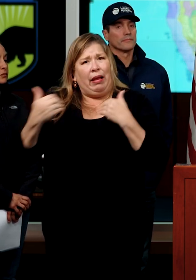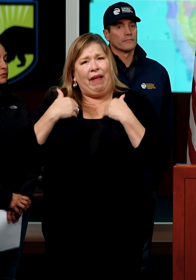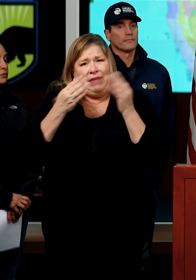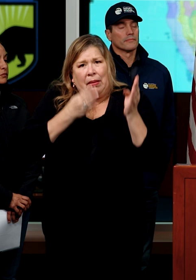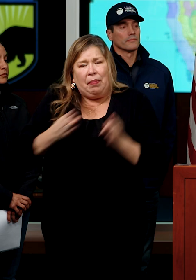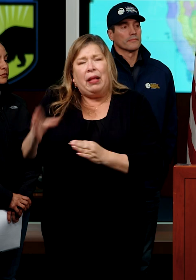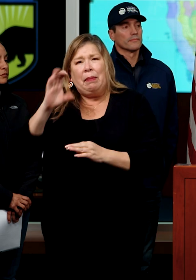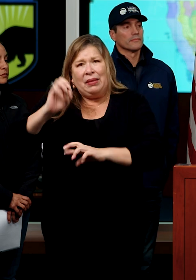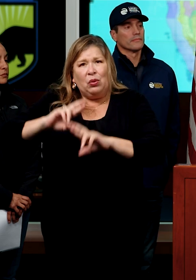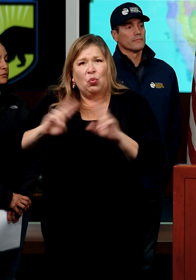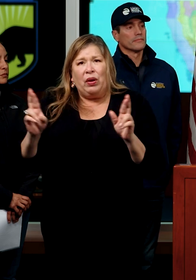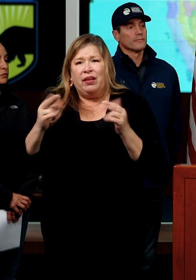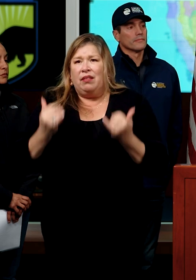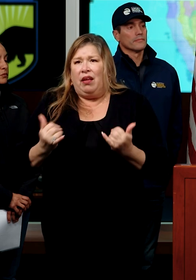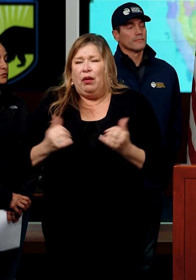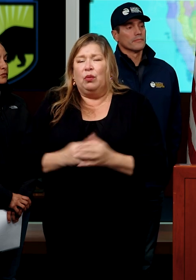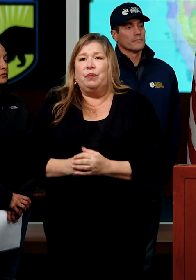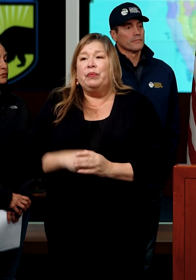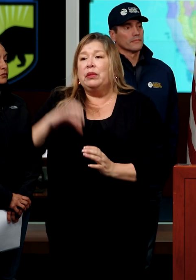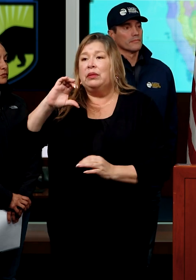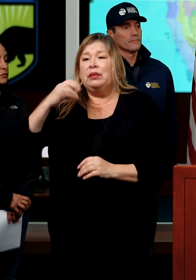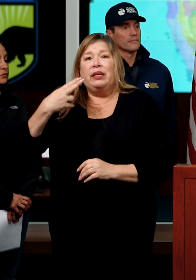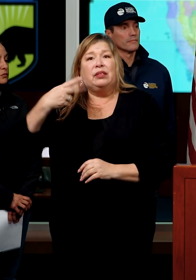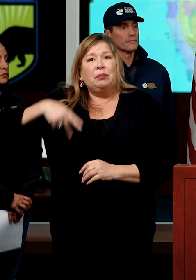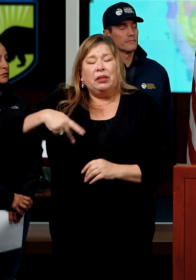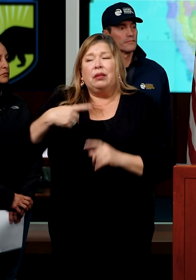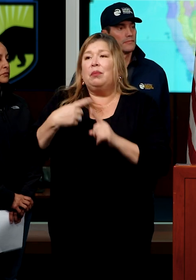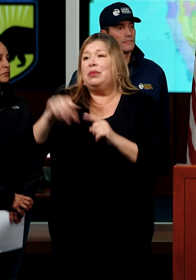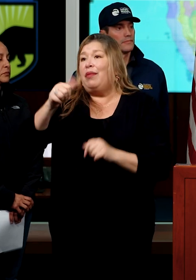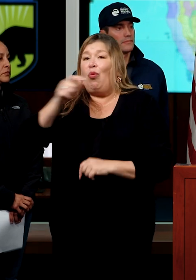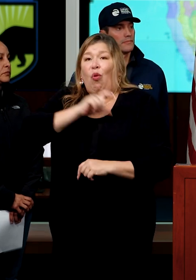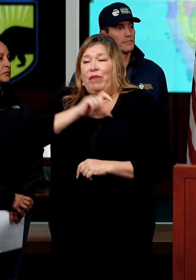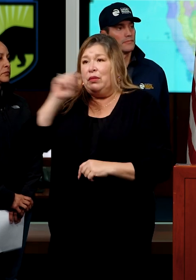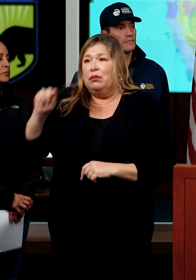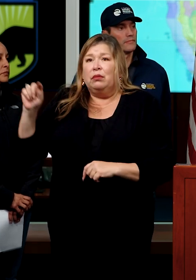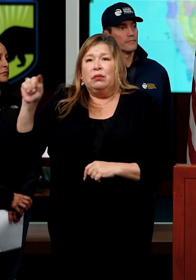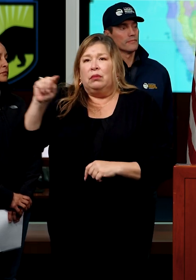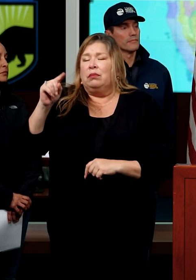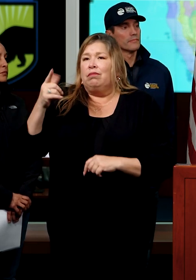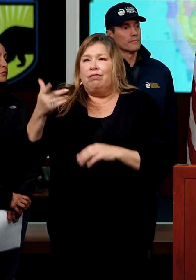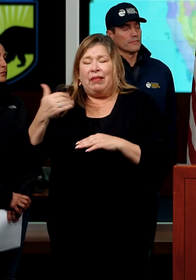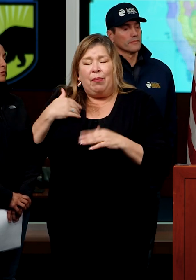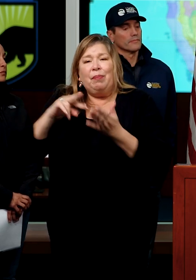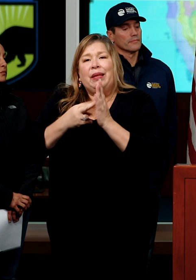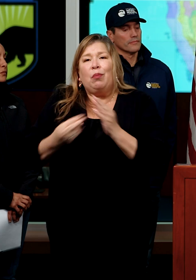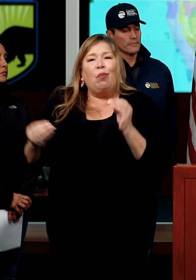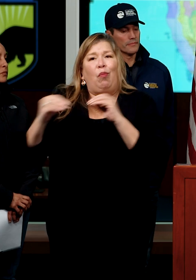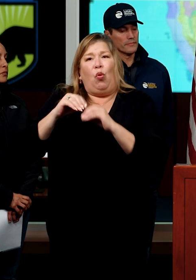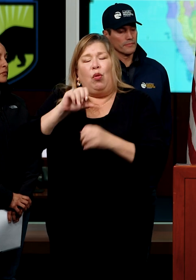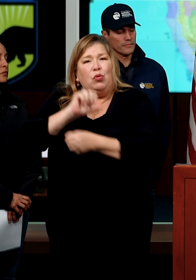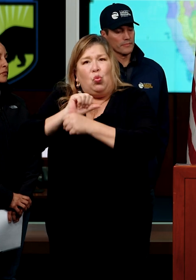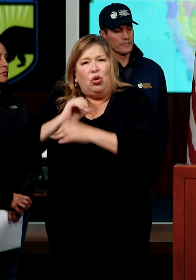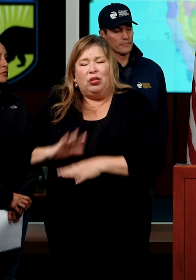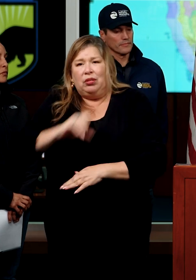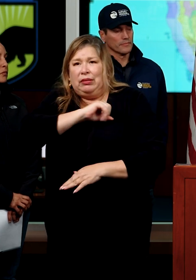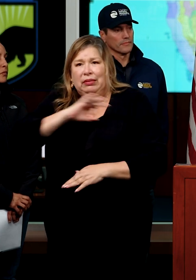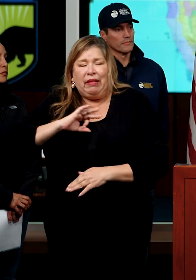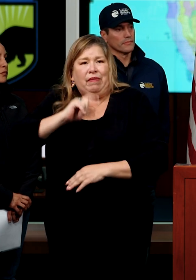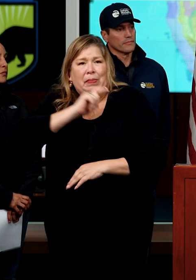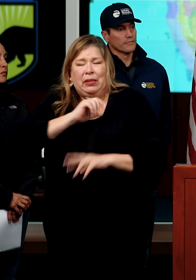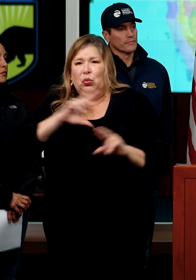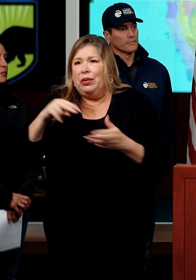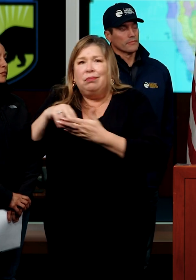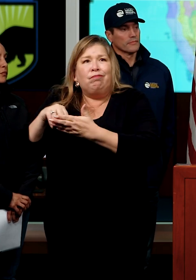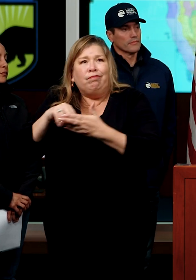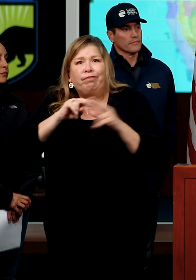be prepared. CHP officers, along with other first responders, have increased staffing for the storms and are ready to assist